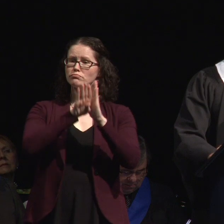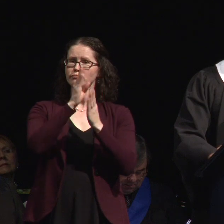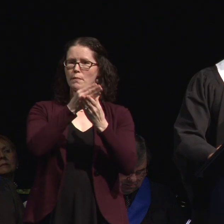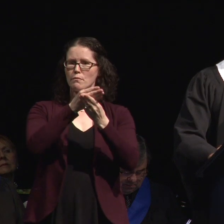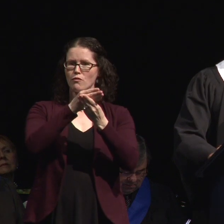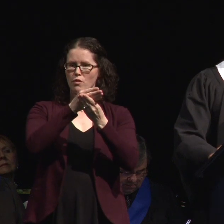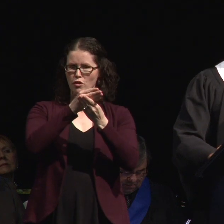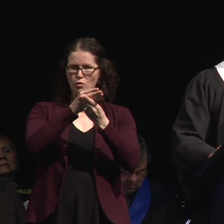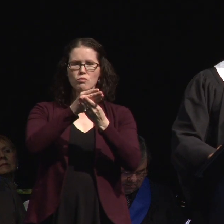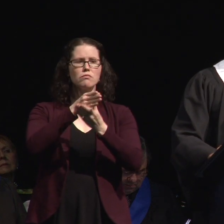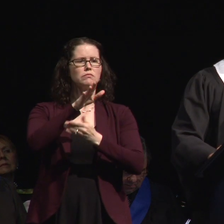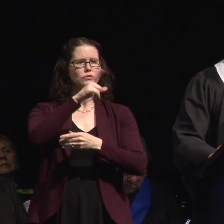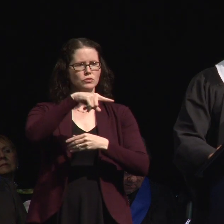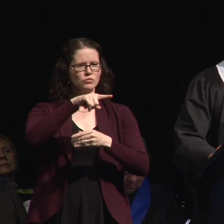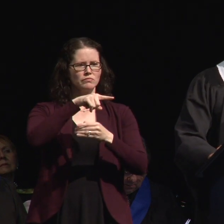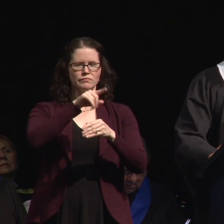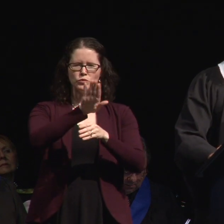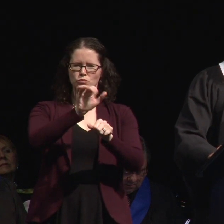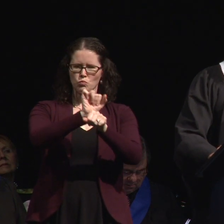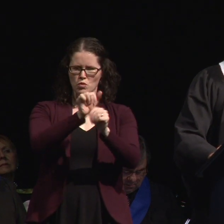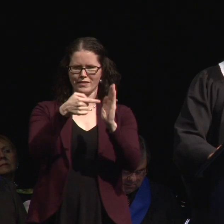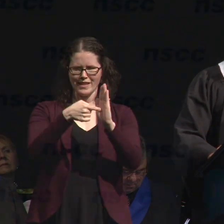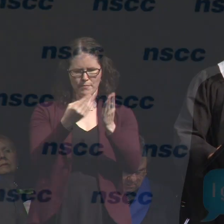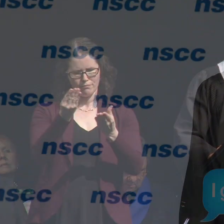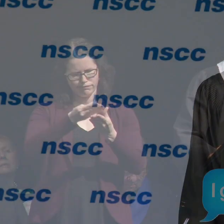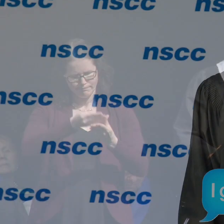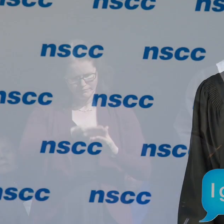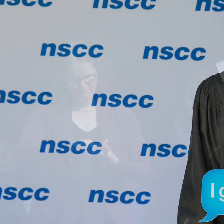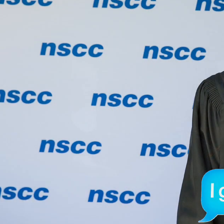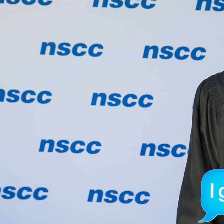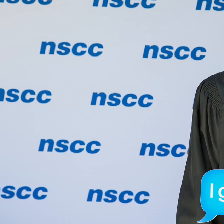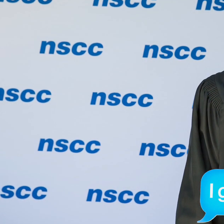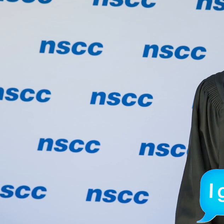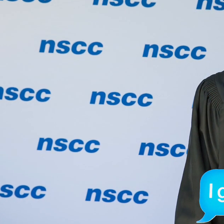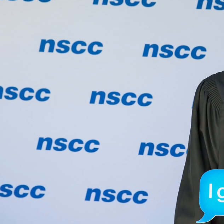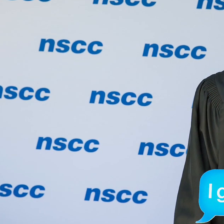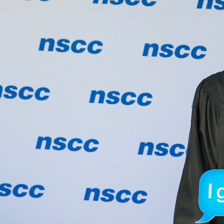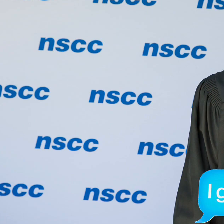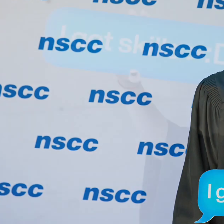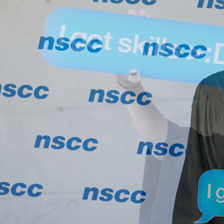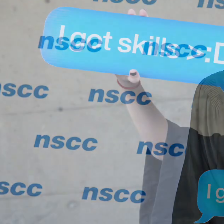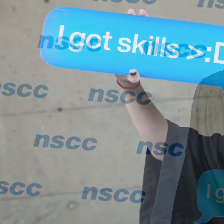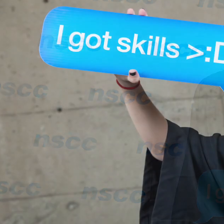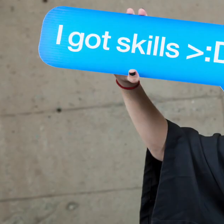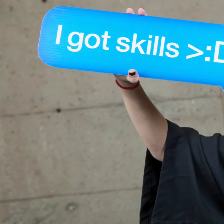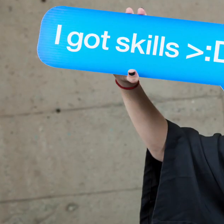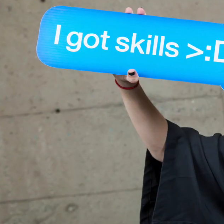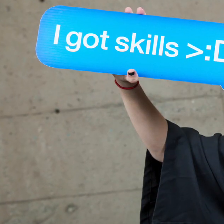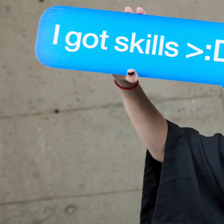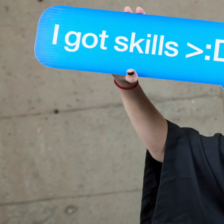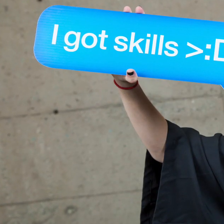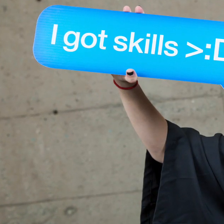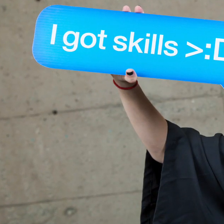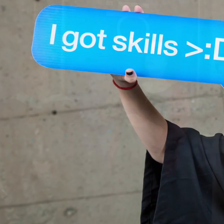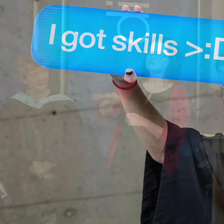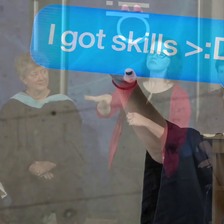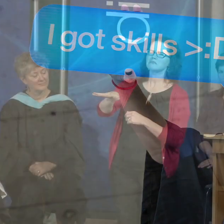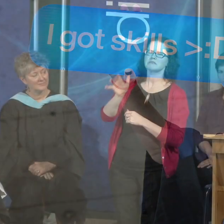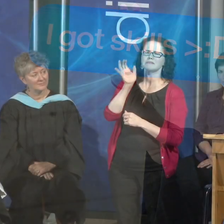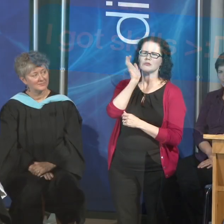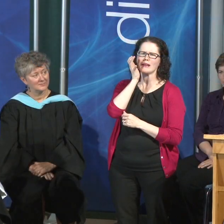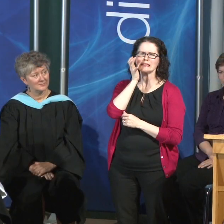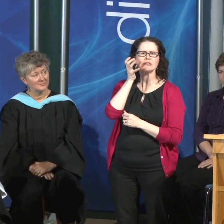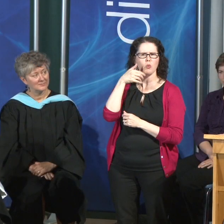-assessments and your favourite work samples. This is our life at the core. If the grass looks greener on the other side,